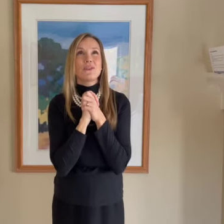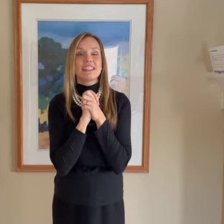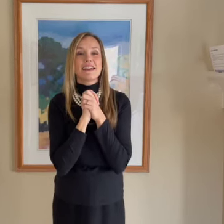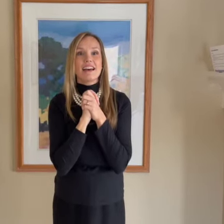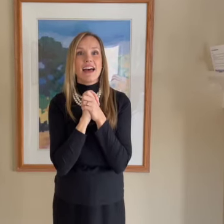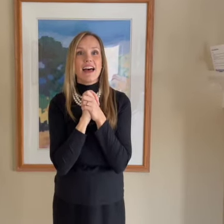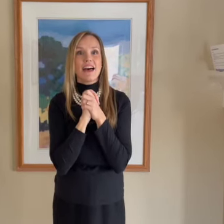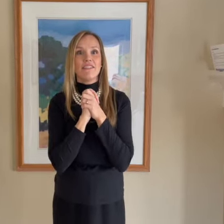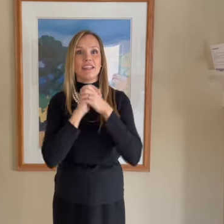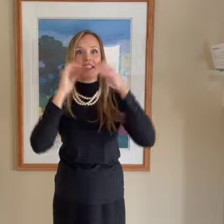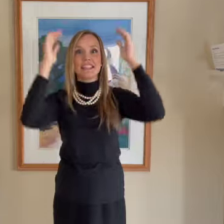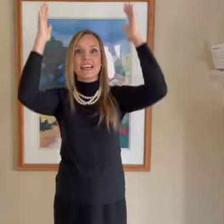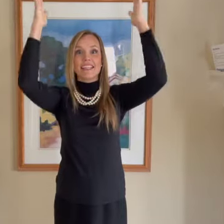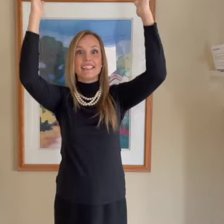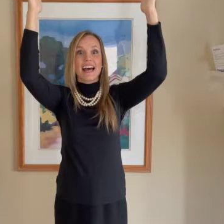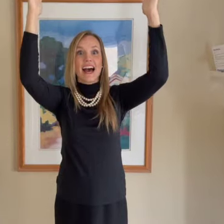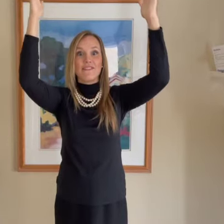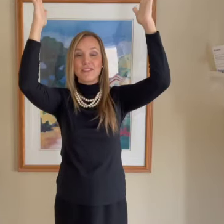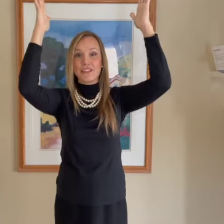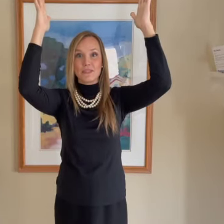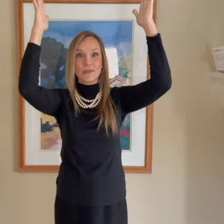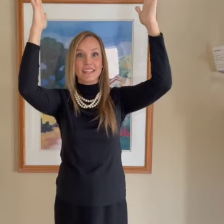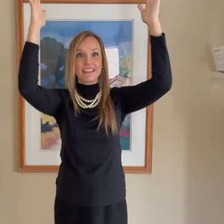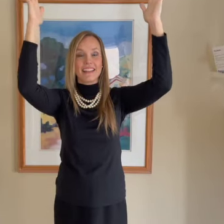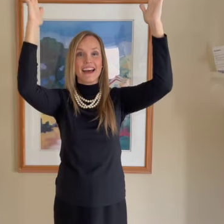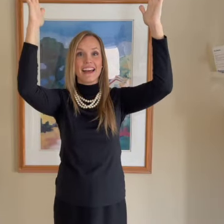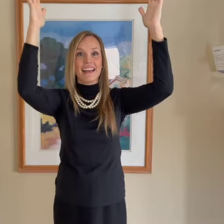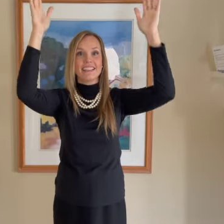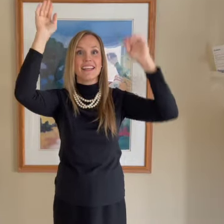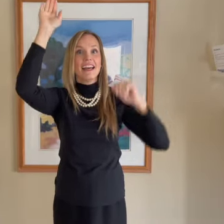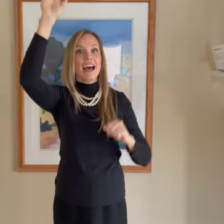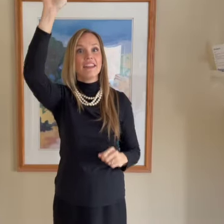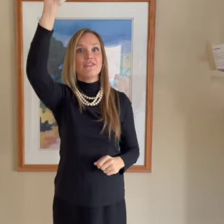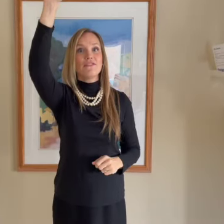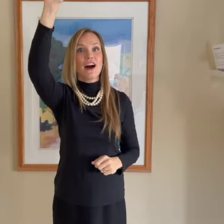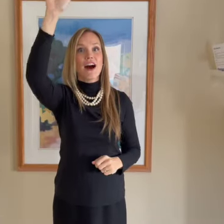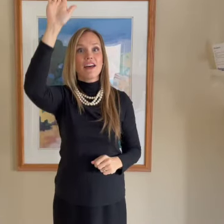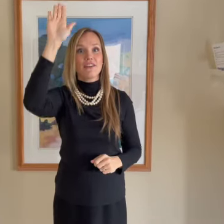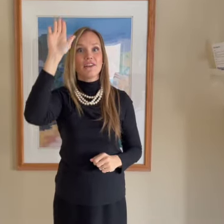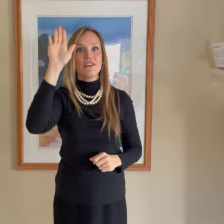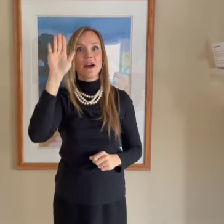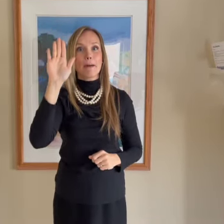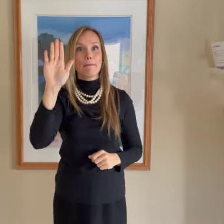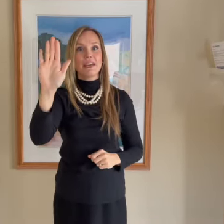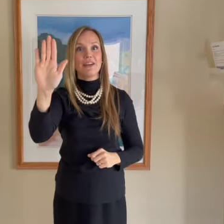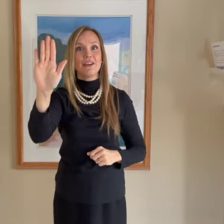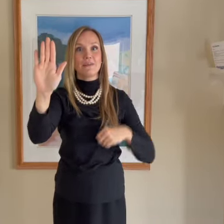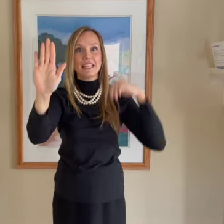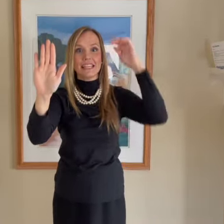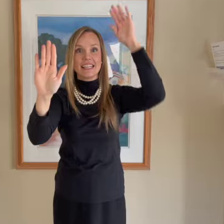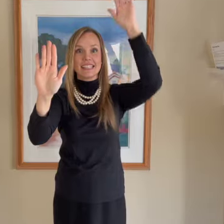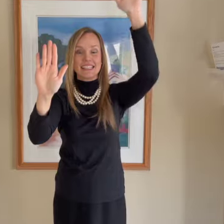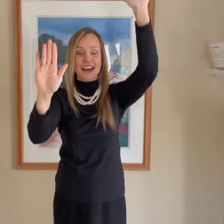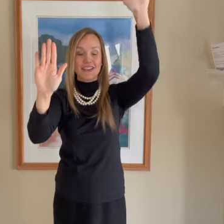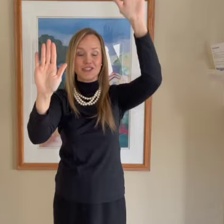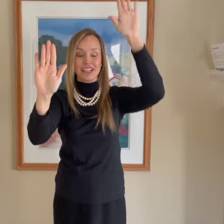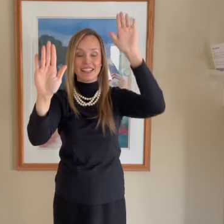the heavens, the sky filled with light. And the Father appeared with his son, Jesus